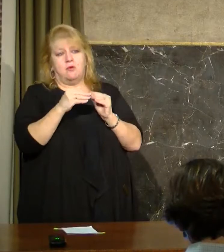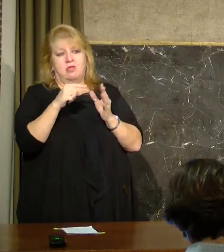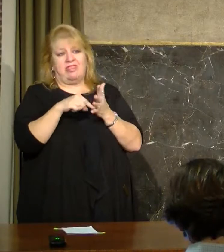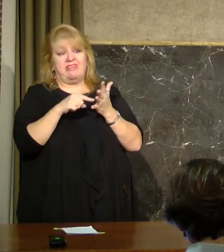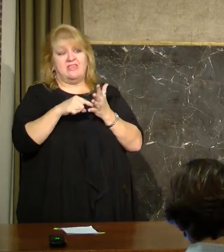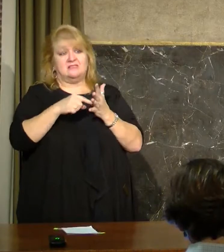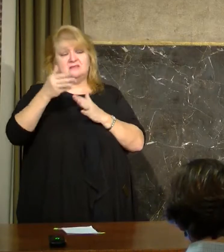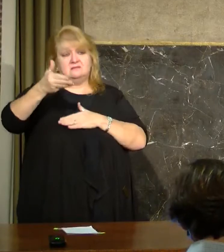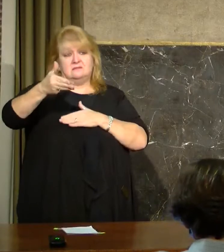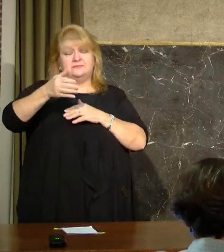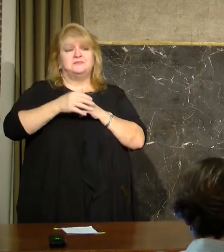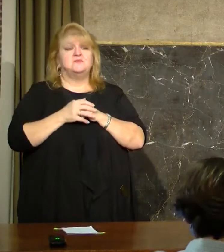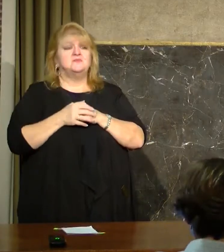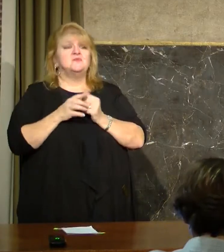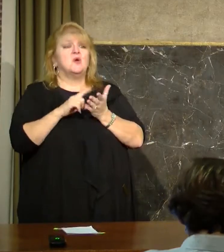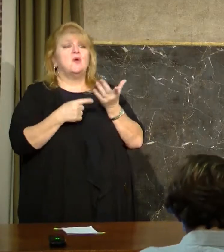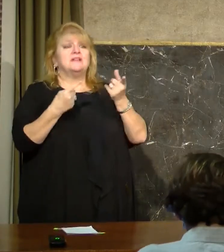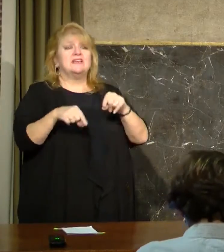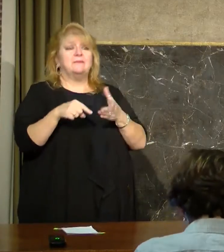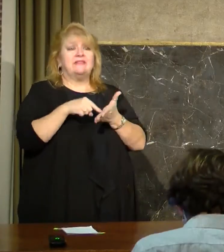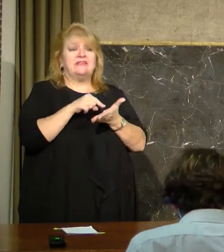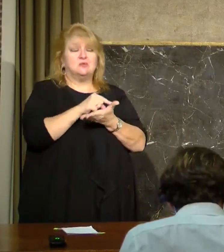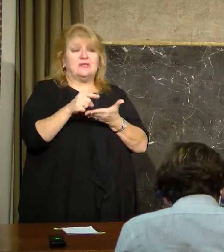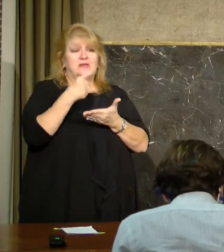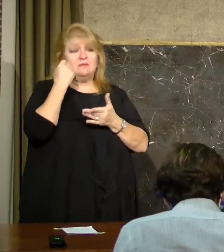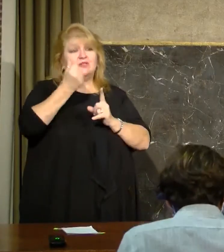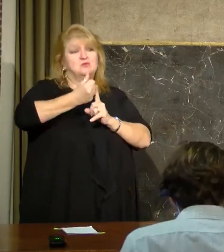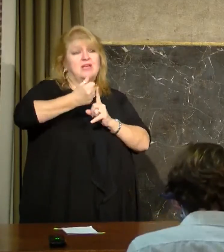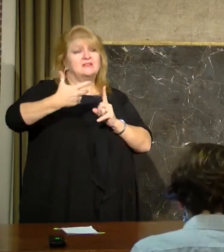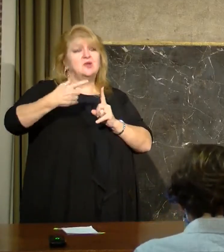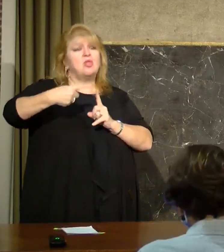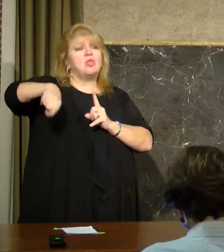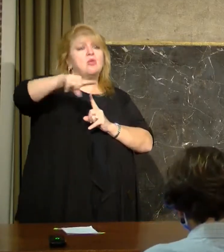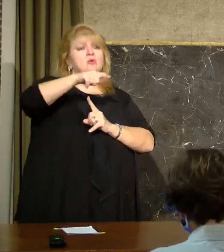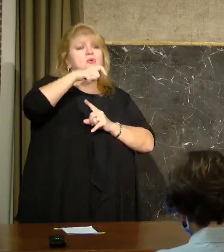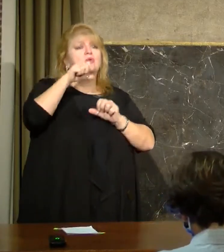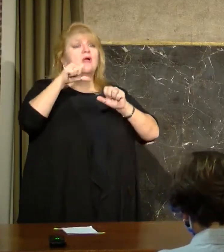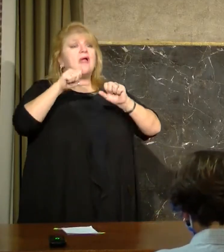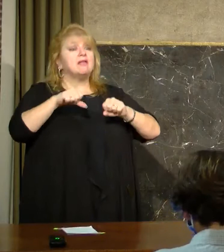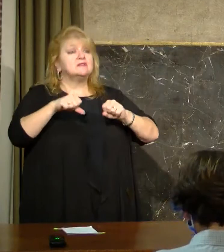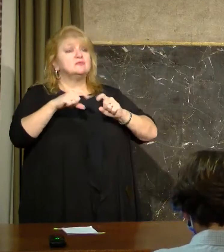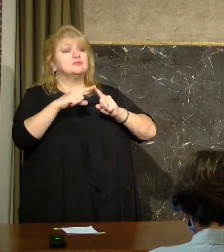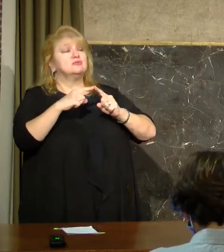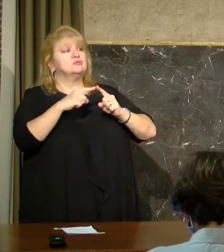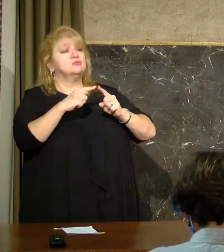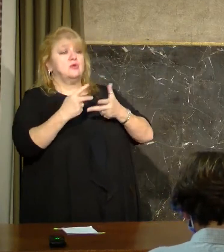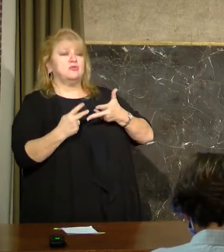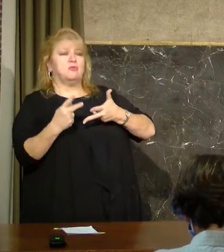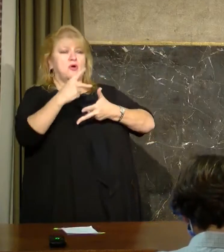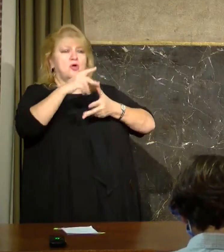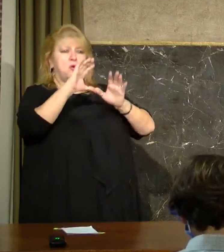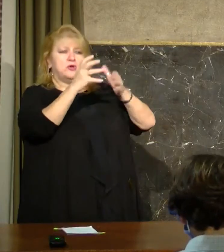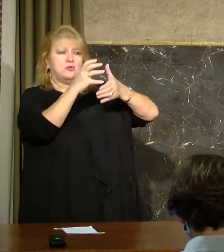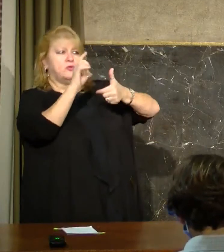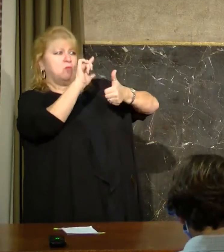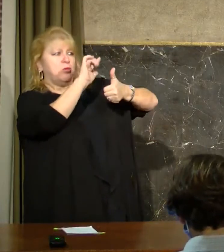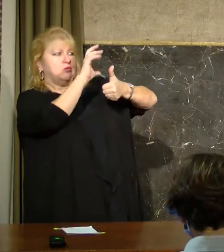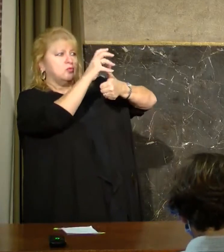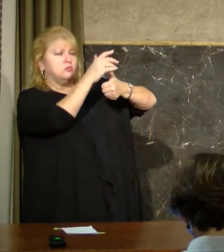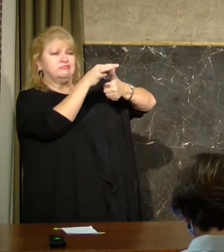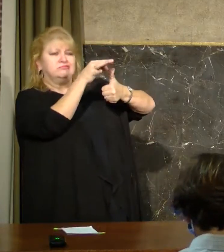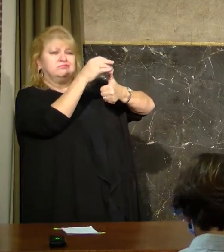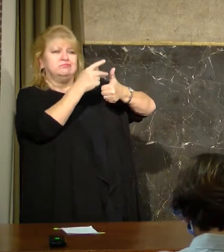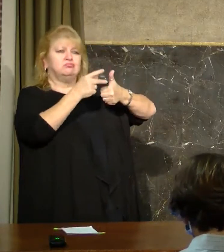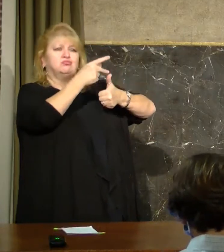what has happened this week since we expanded the eligibility, eligible priority groups for this week. That